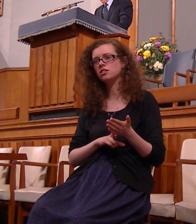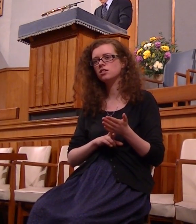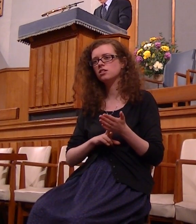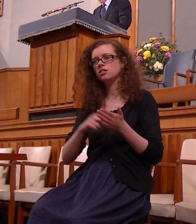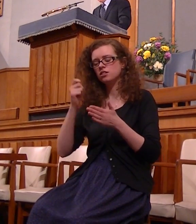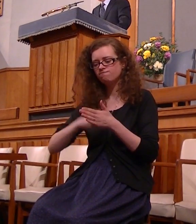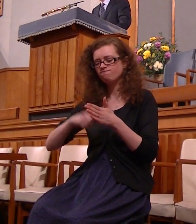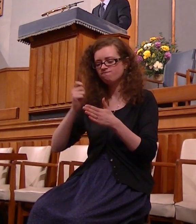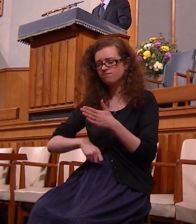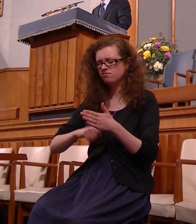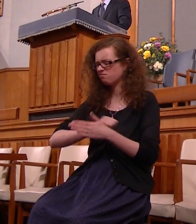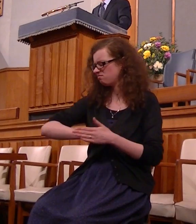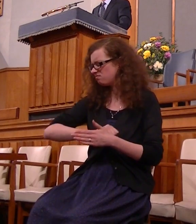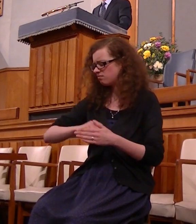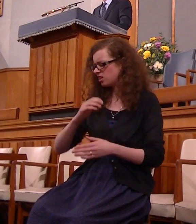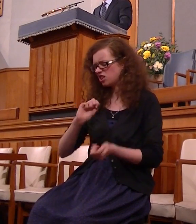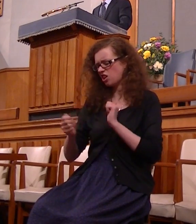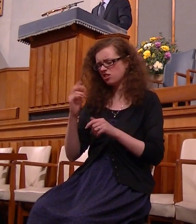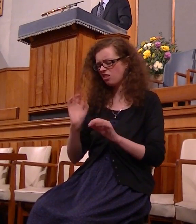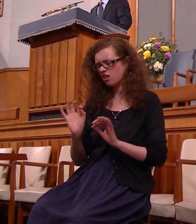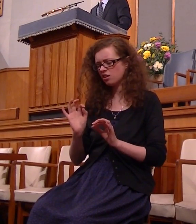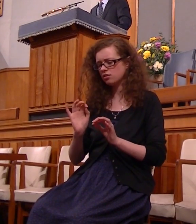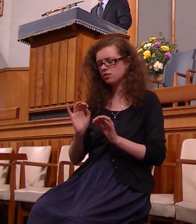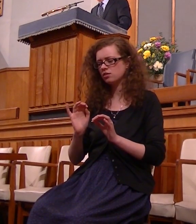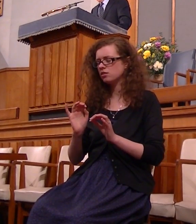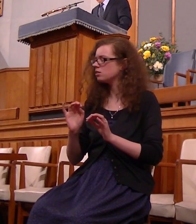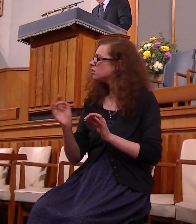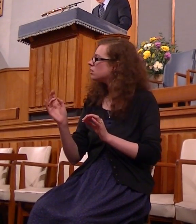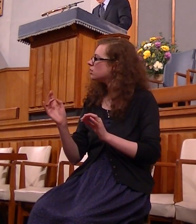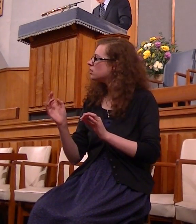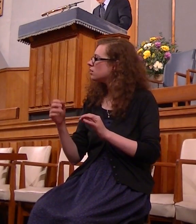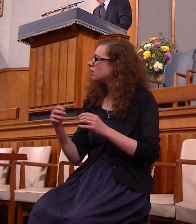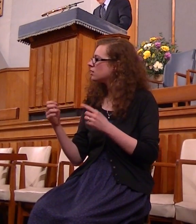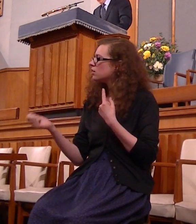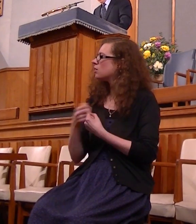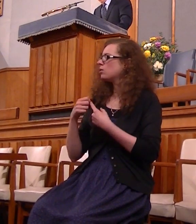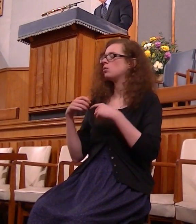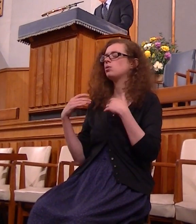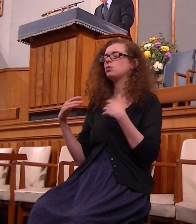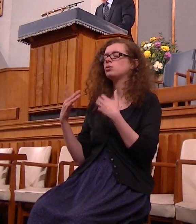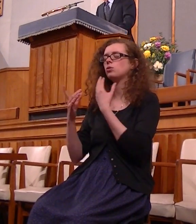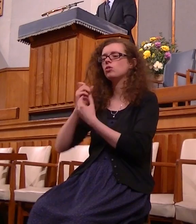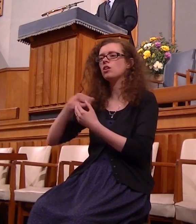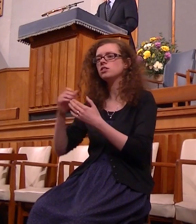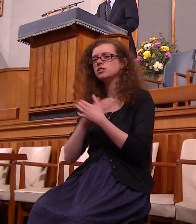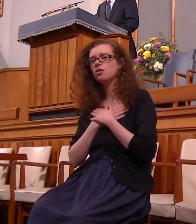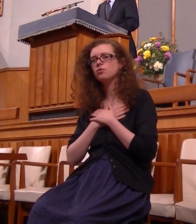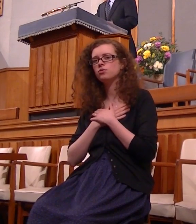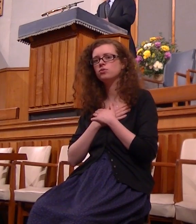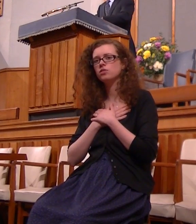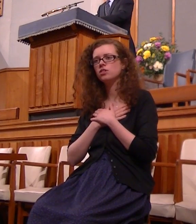no effect then broken by the love of God see the need